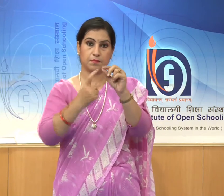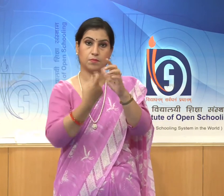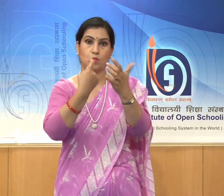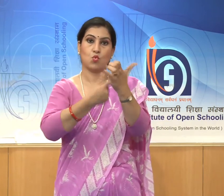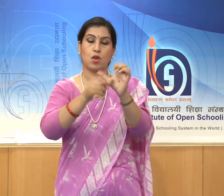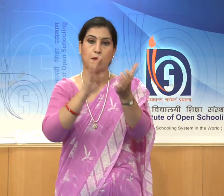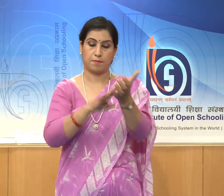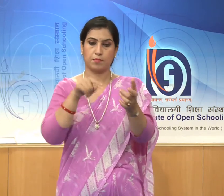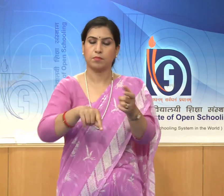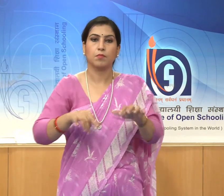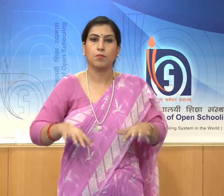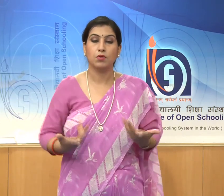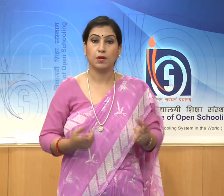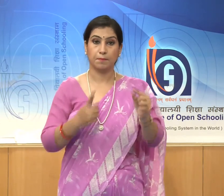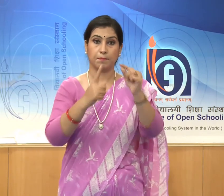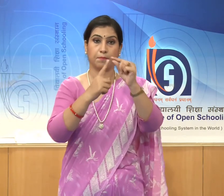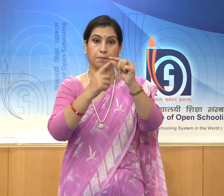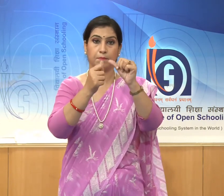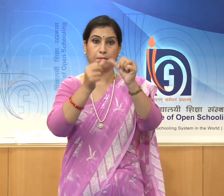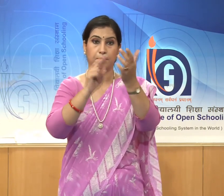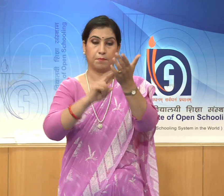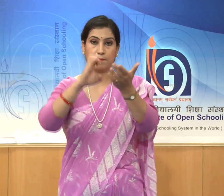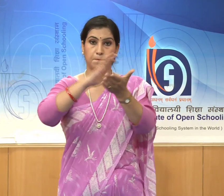These are Pancharathas,